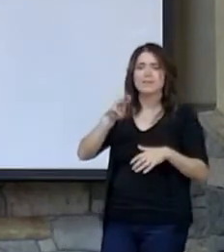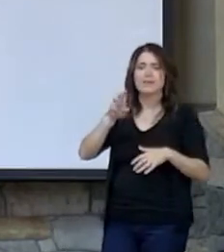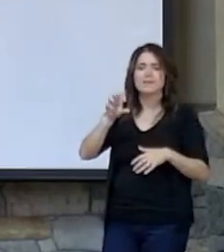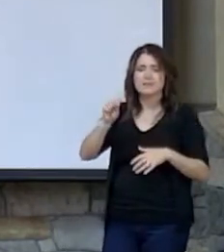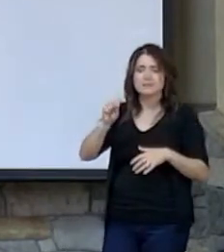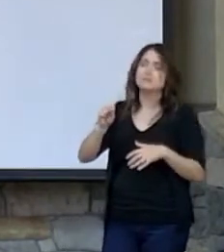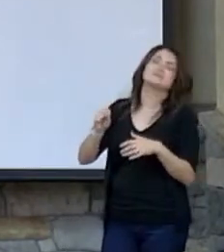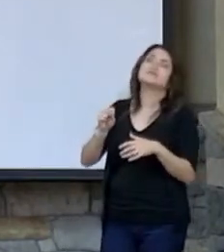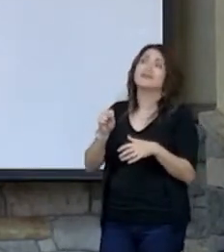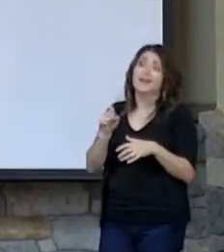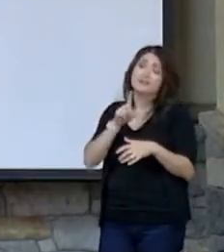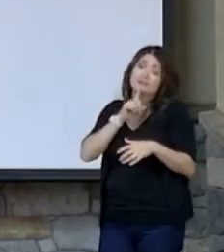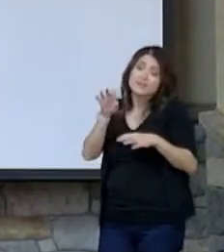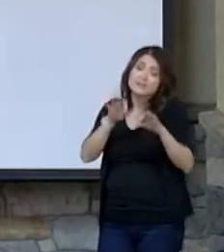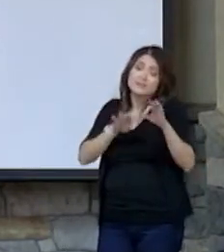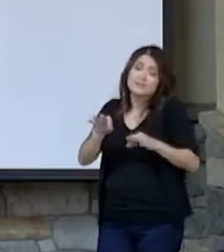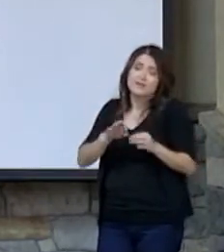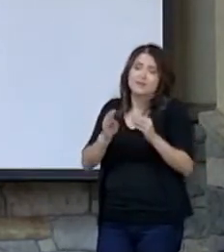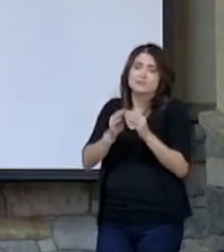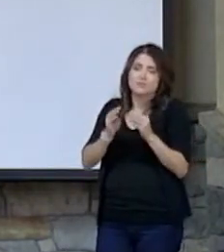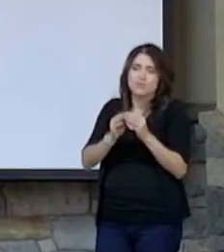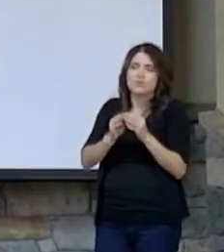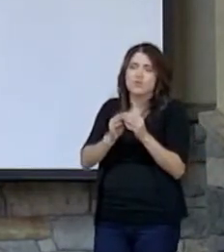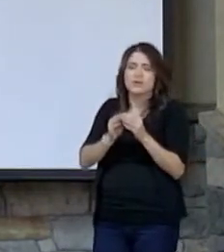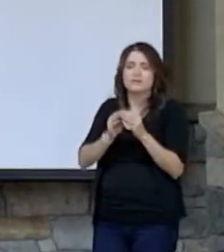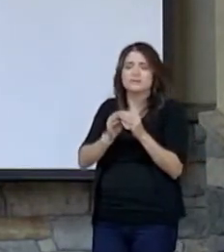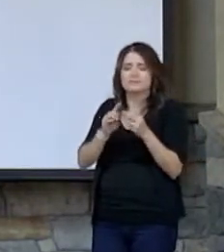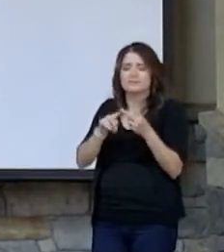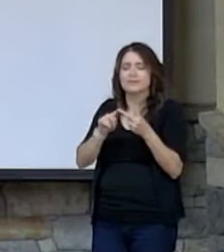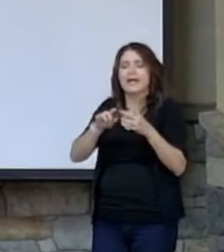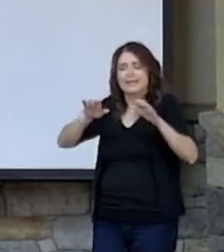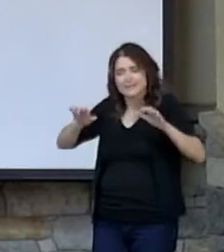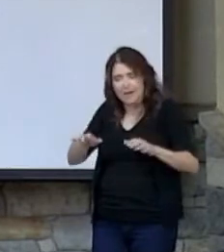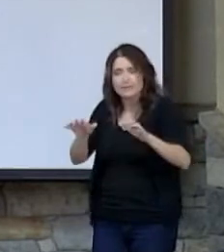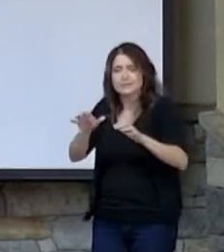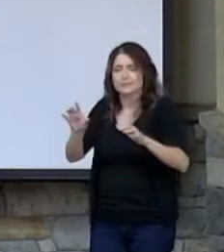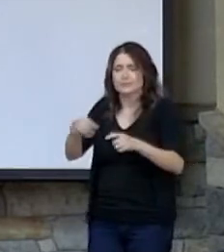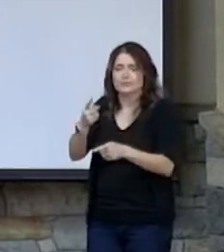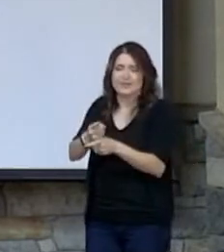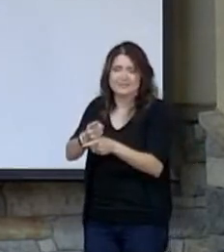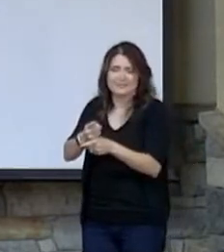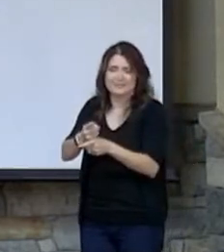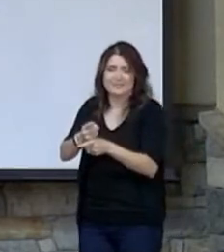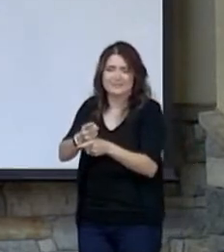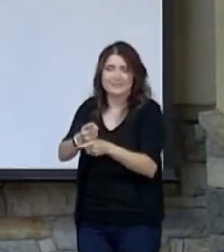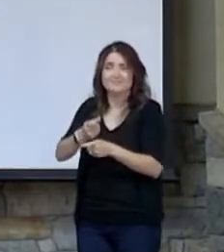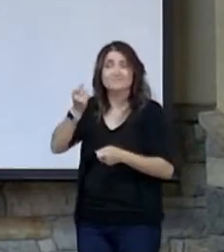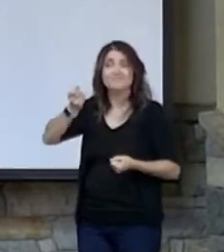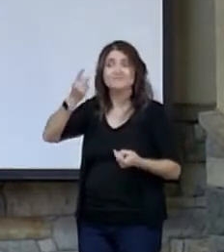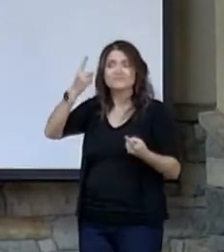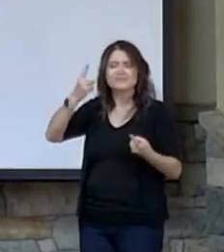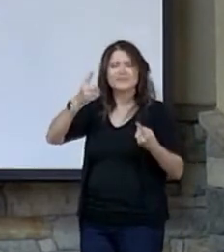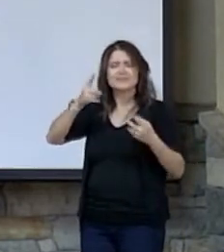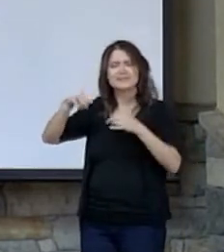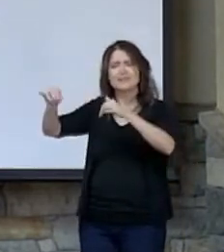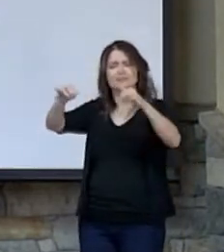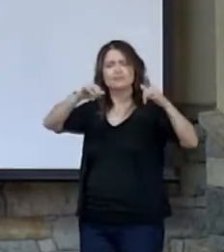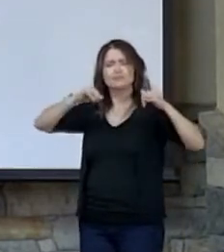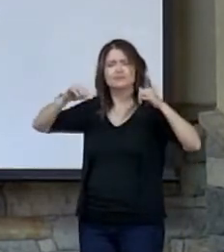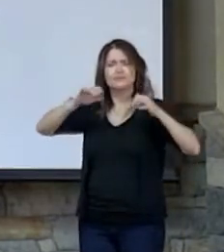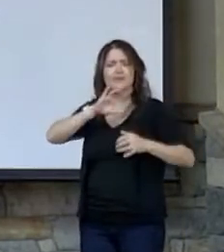defines itself immediately after that and does what is right. You see, there's just a standard of character